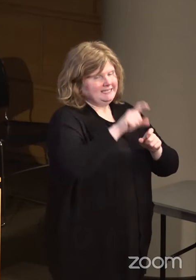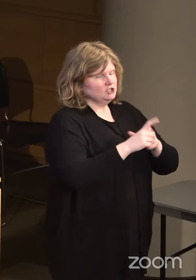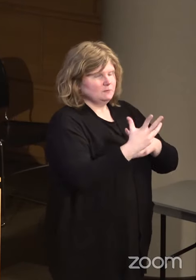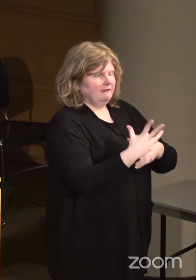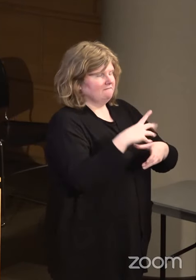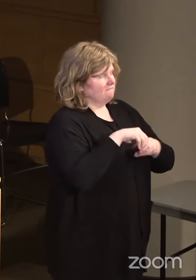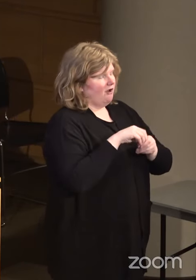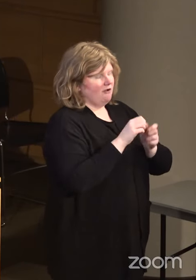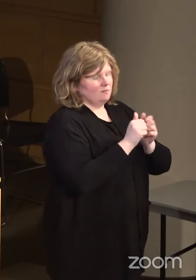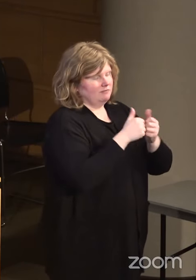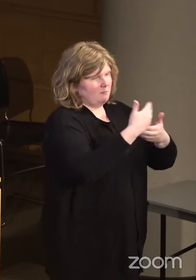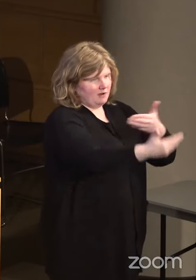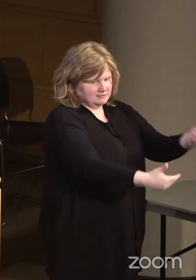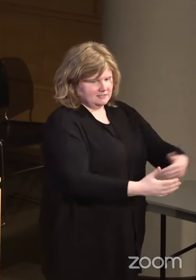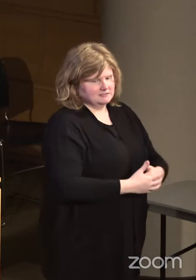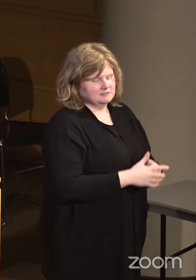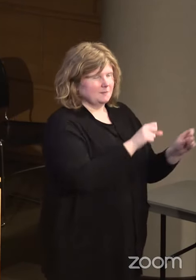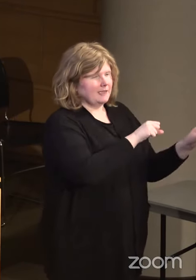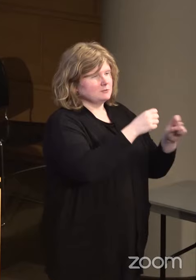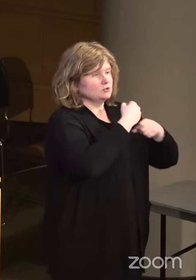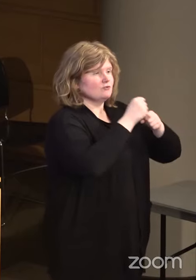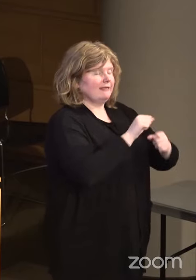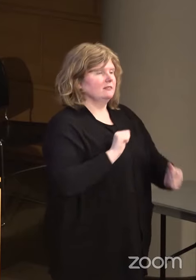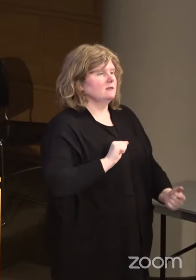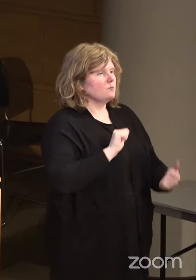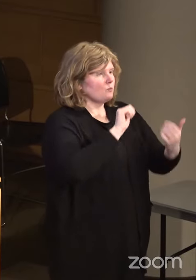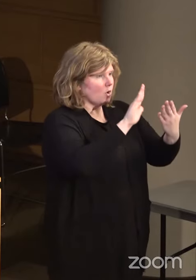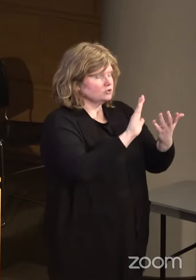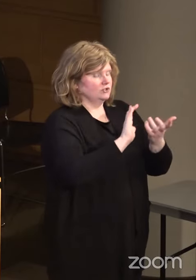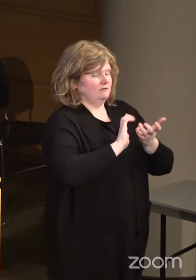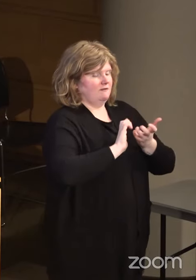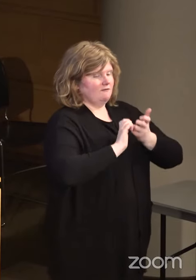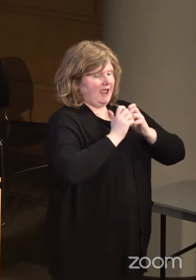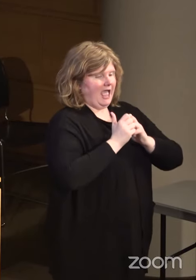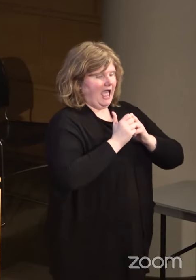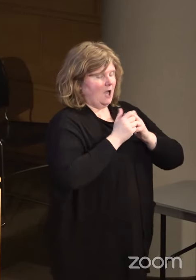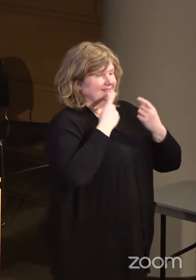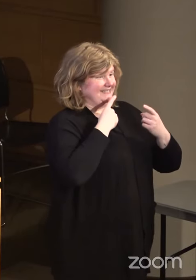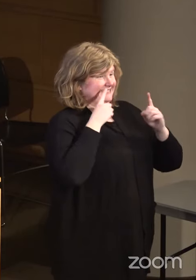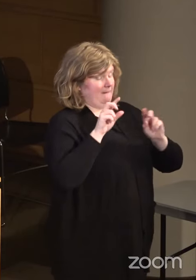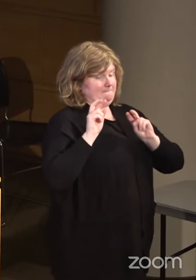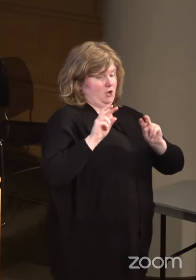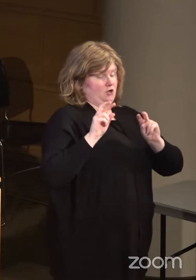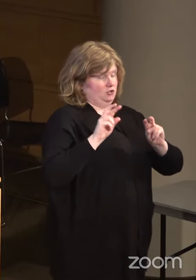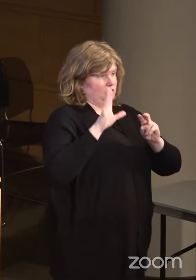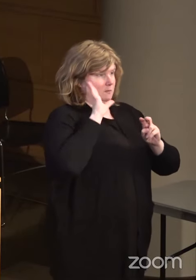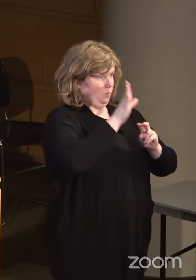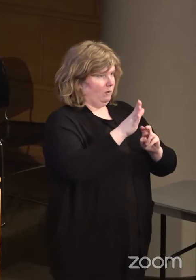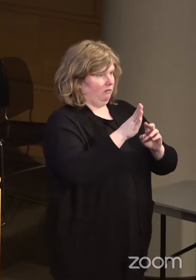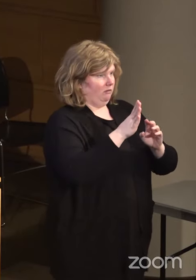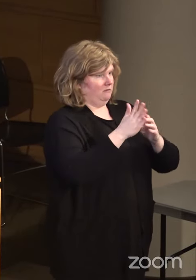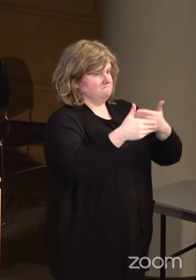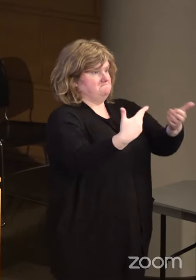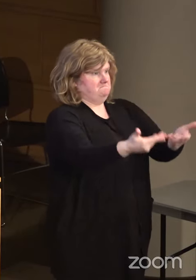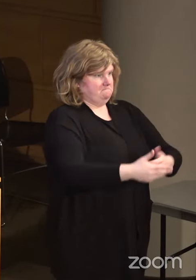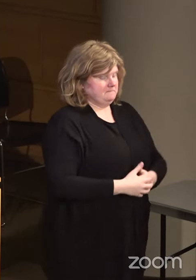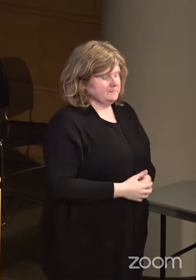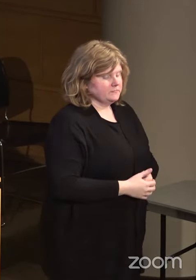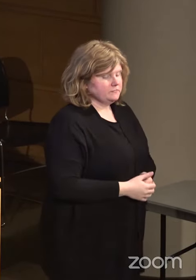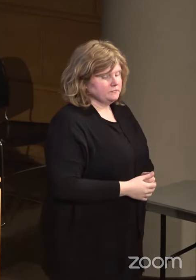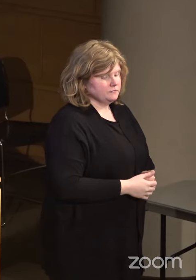part of that process to create the approach to how the successful monitorship should proceed.